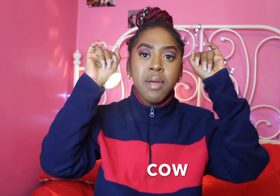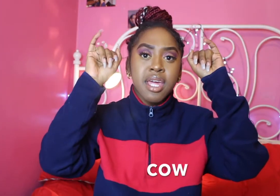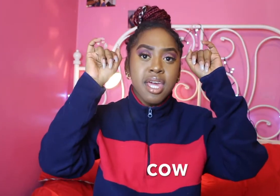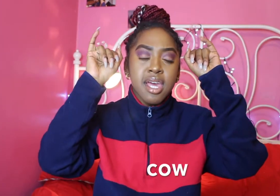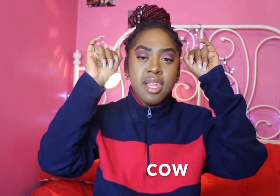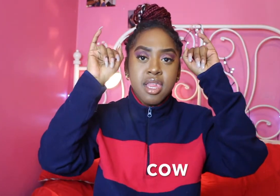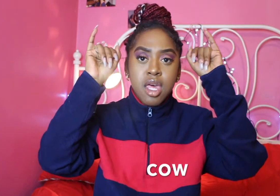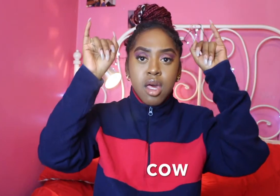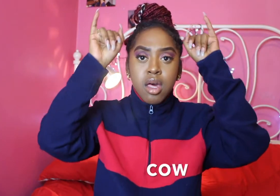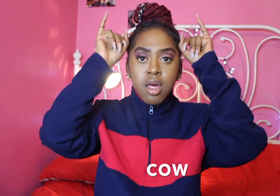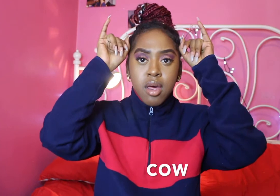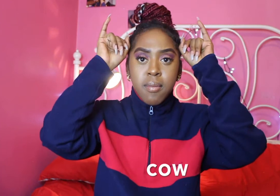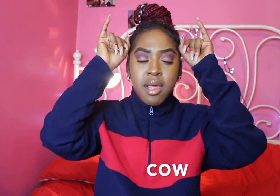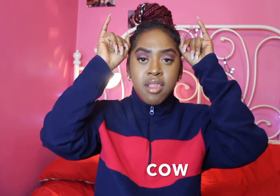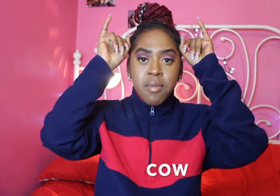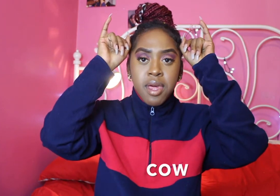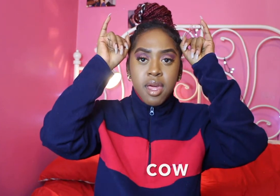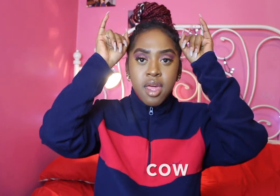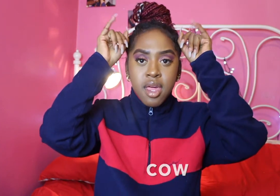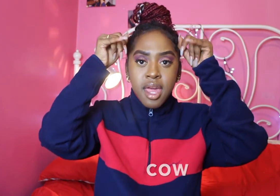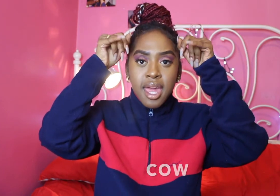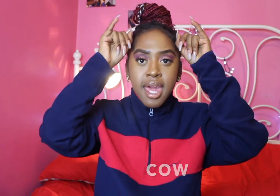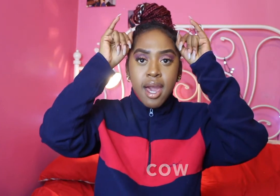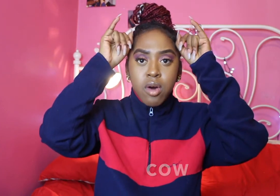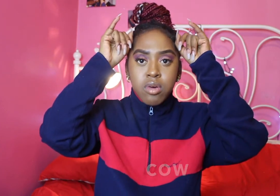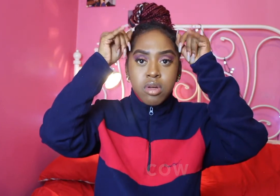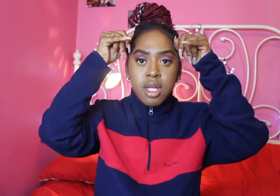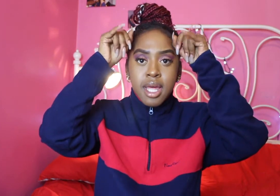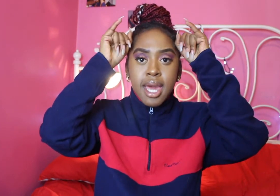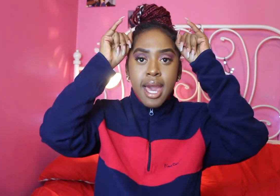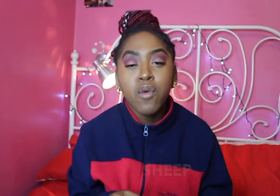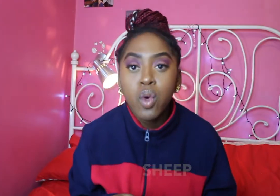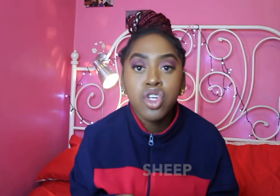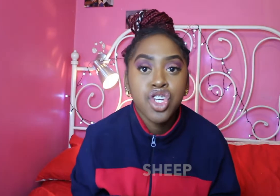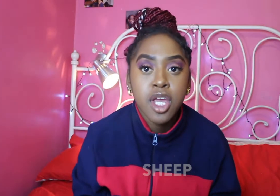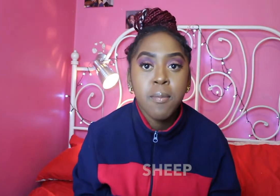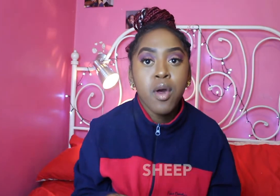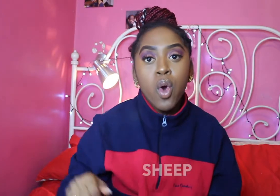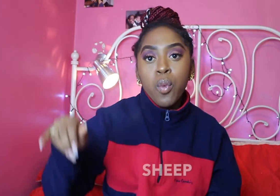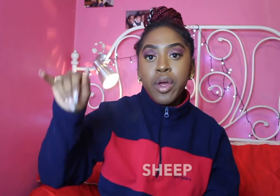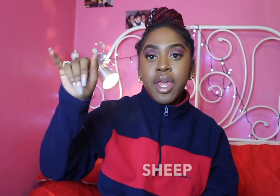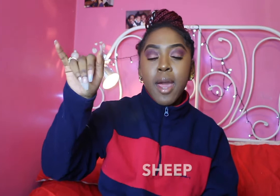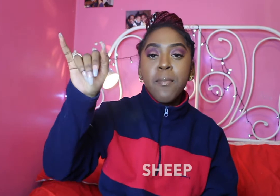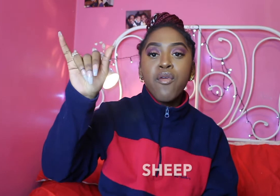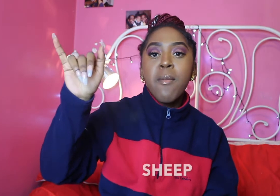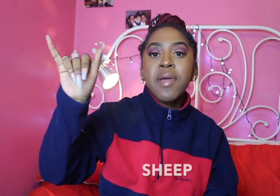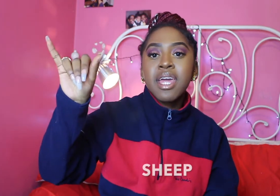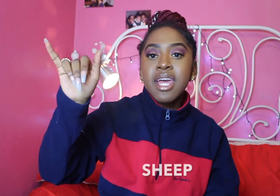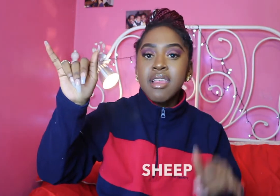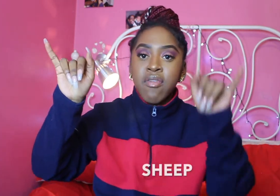pinkies place them here cow for sheep we're gonna get both pinkies and